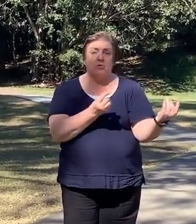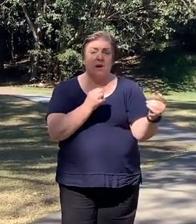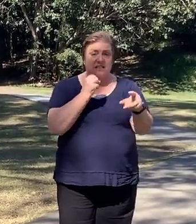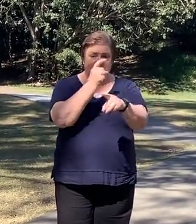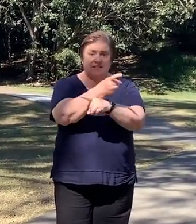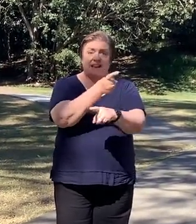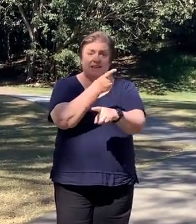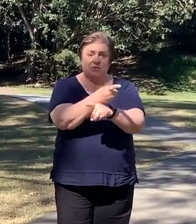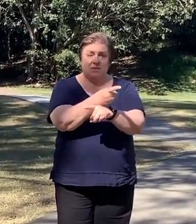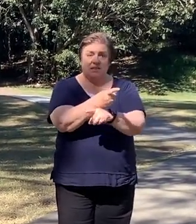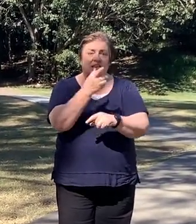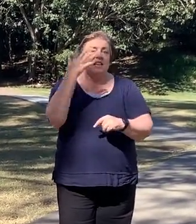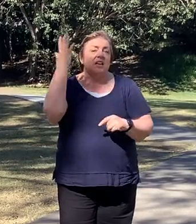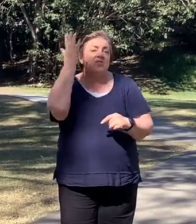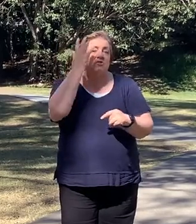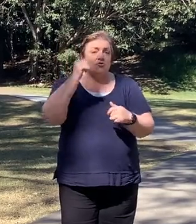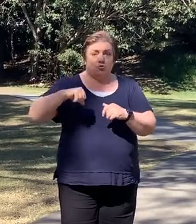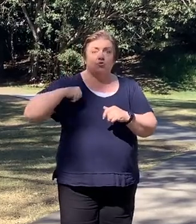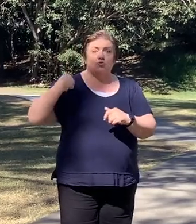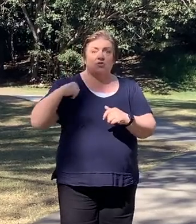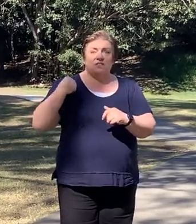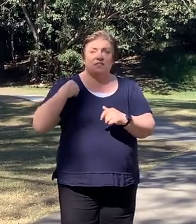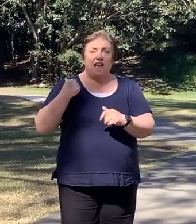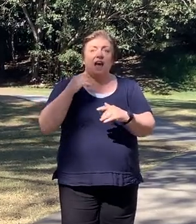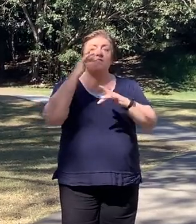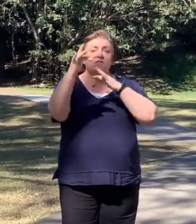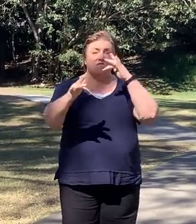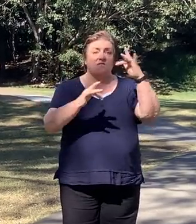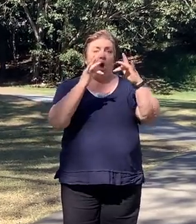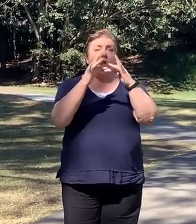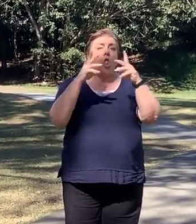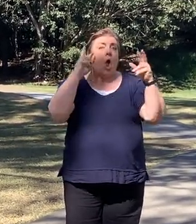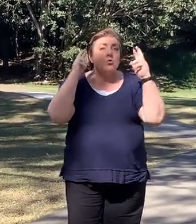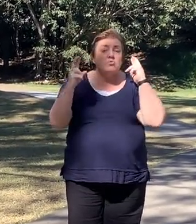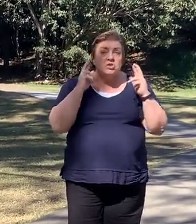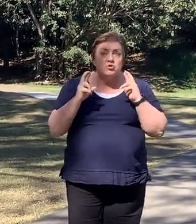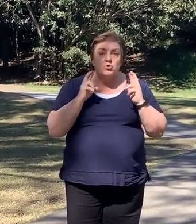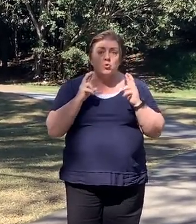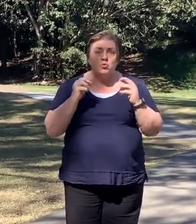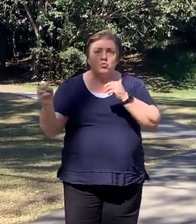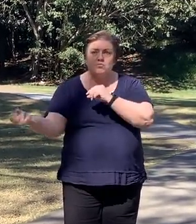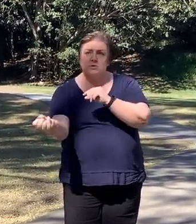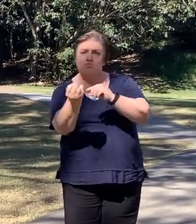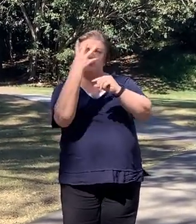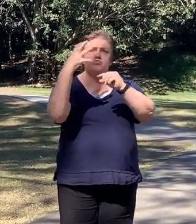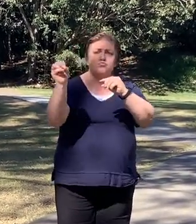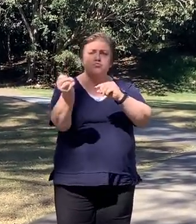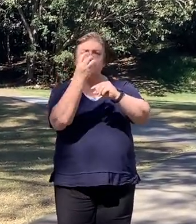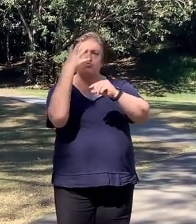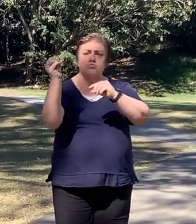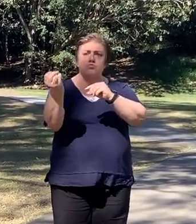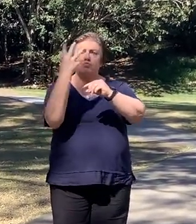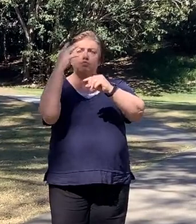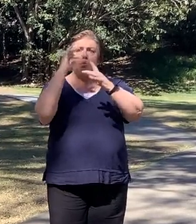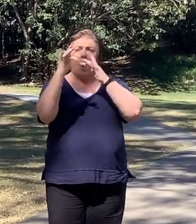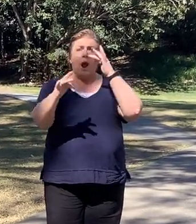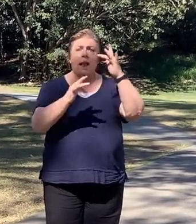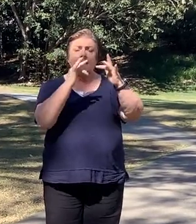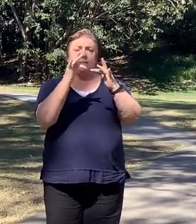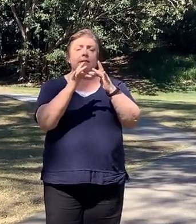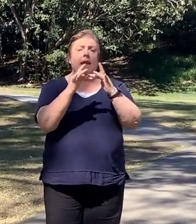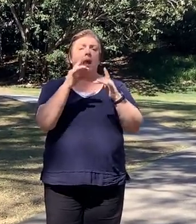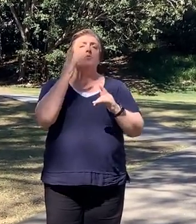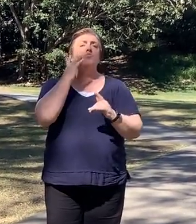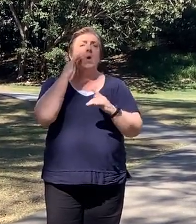prepared online learning resources for the whole week. And these will be uploaded to our website over the weekend should the need